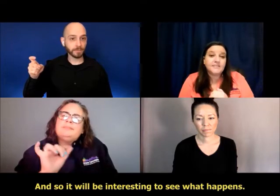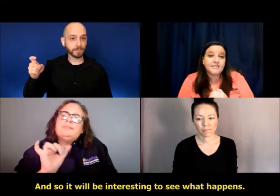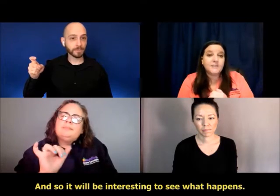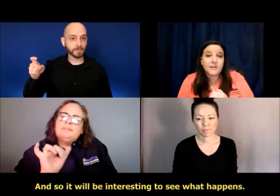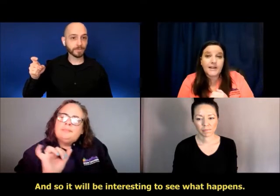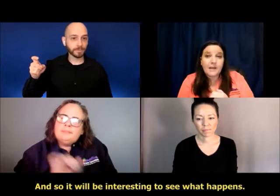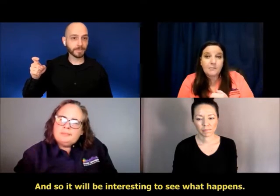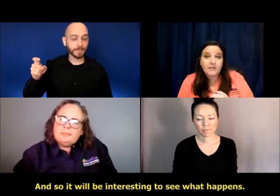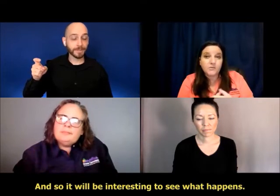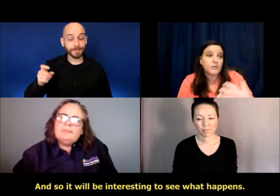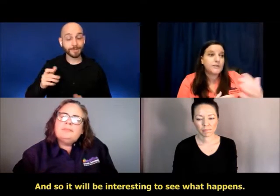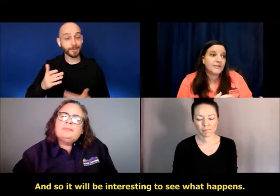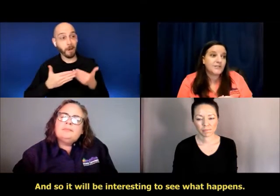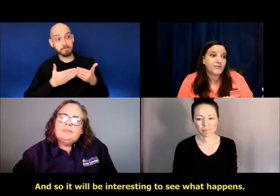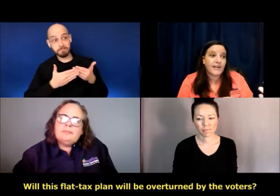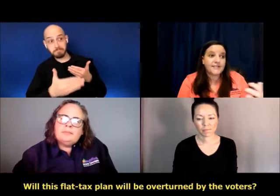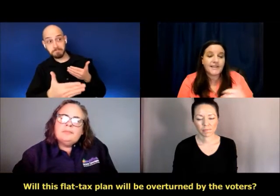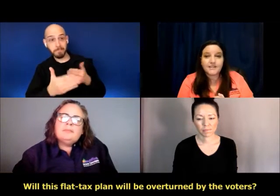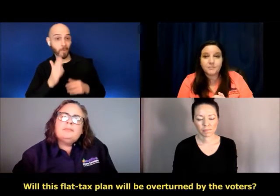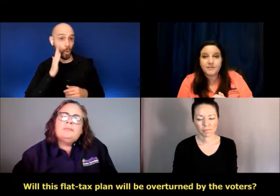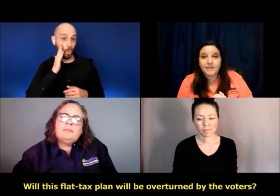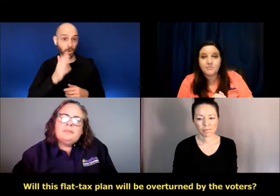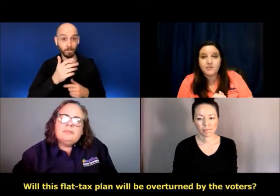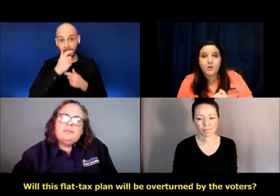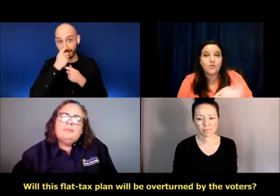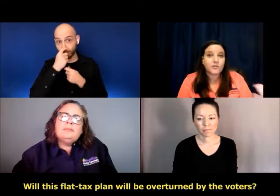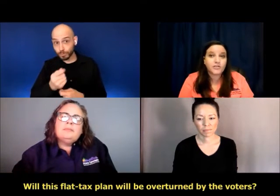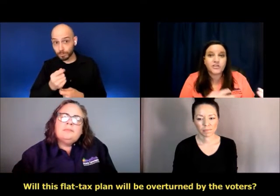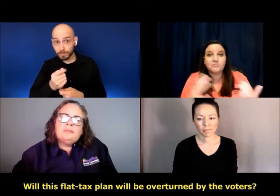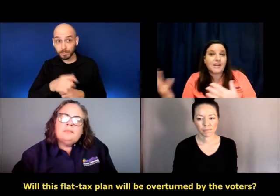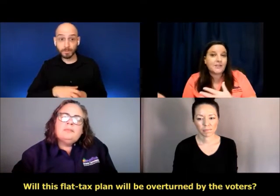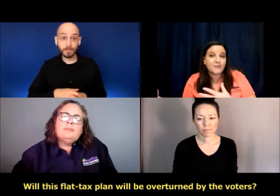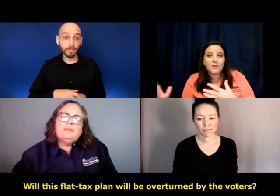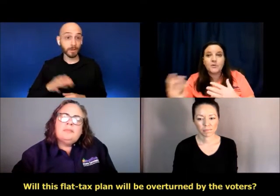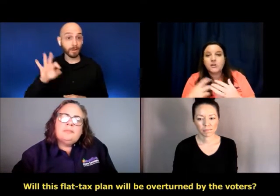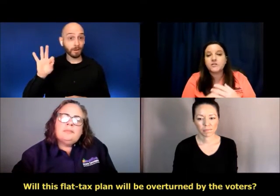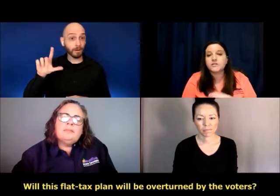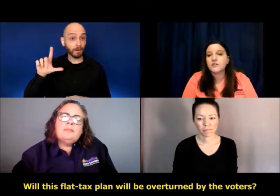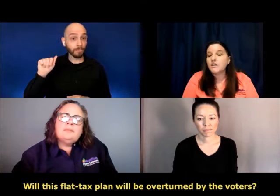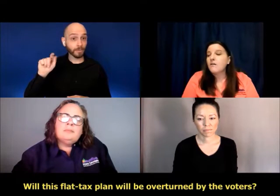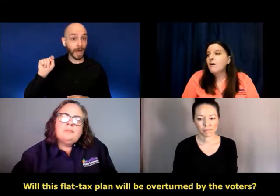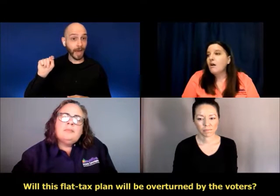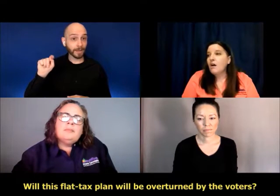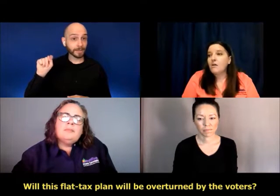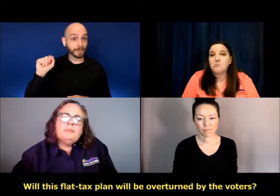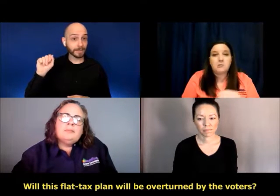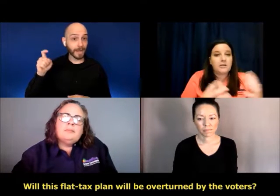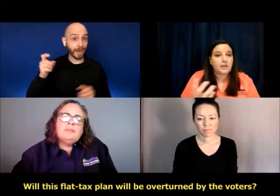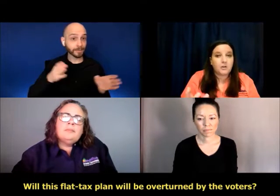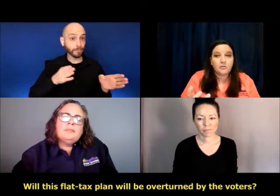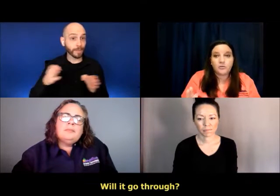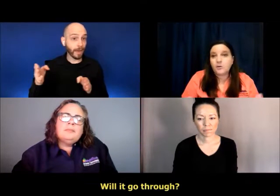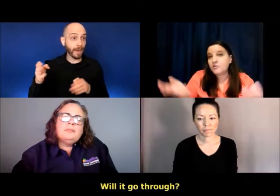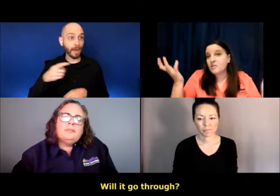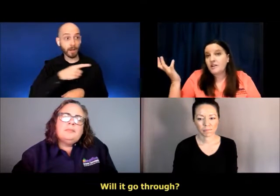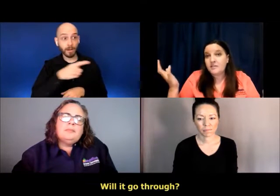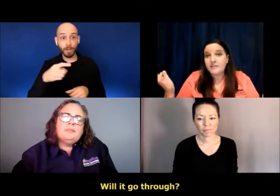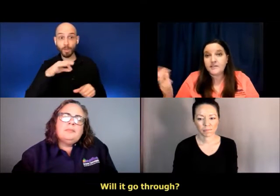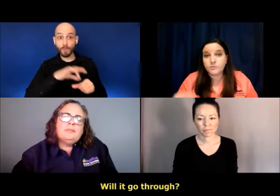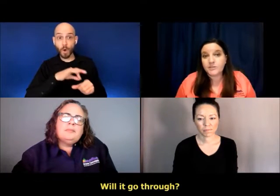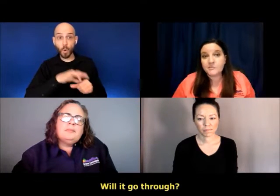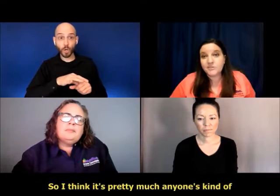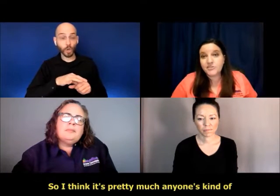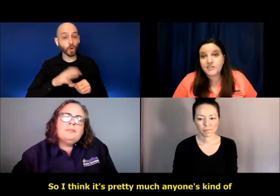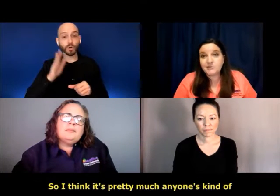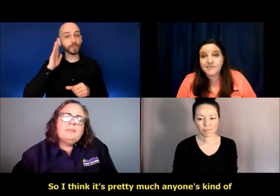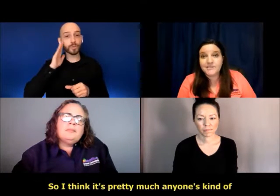interesting to see what happens. Will this flat tax plan be overturned by the voters? Um, will it go through? So I